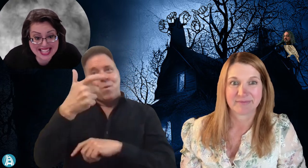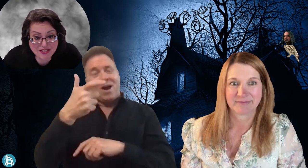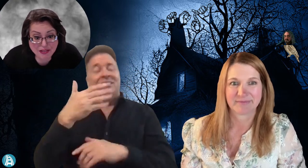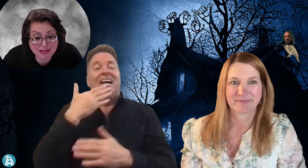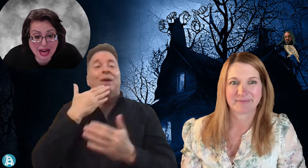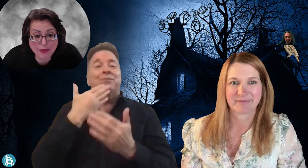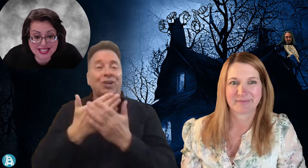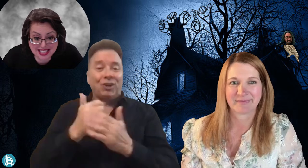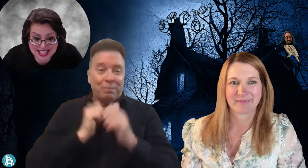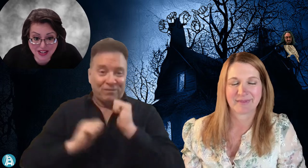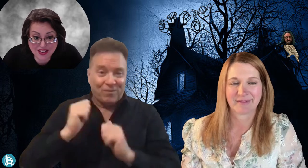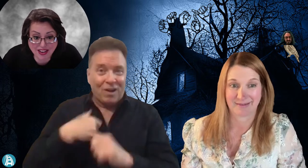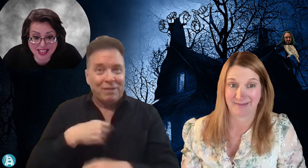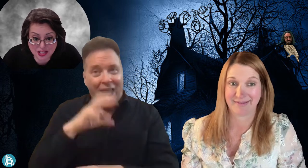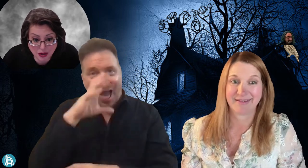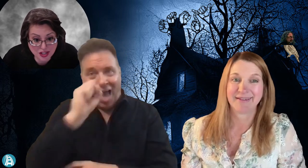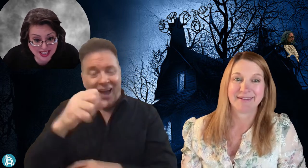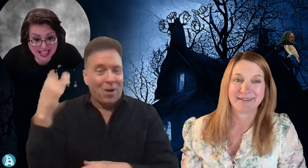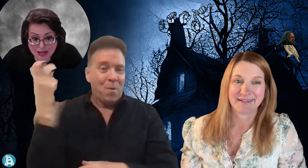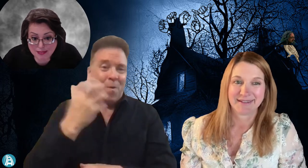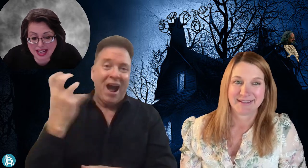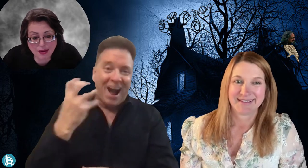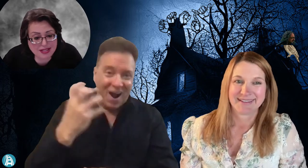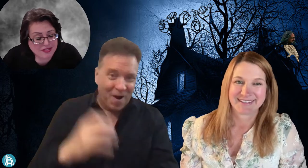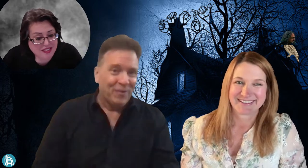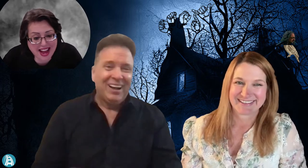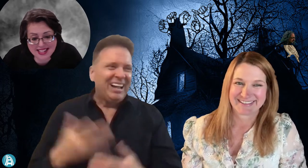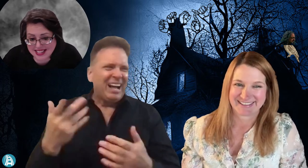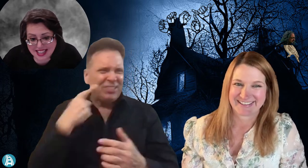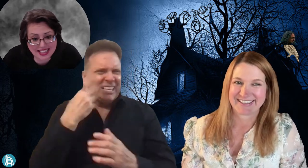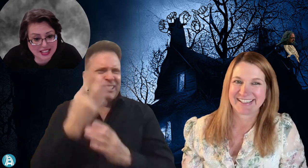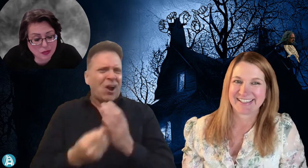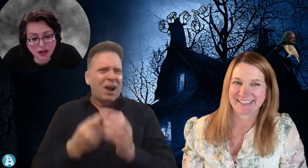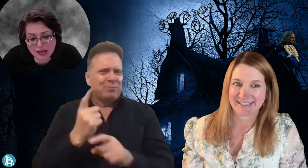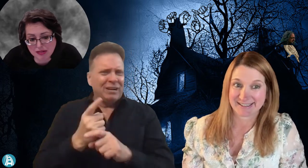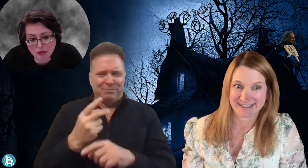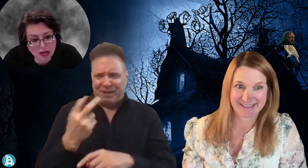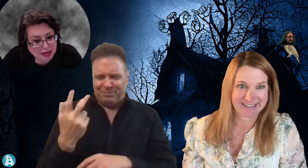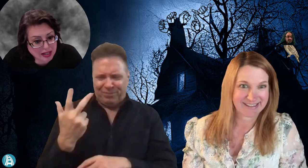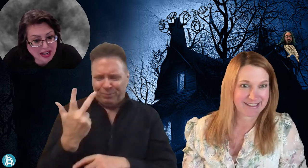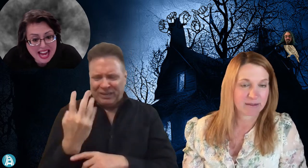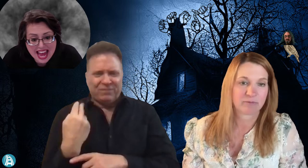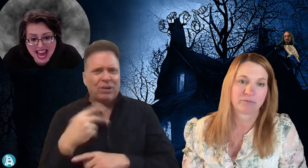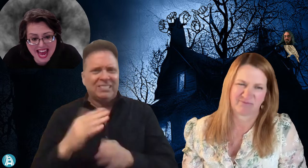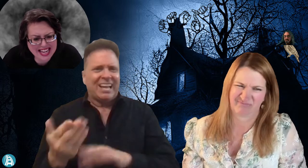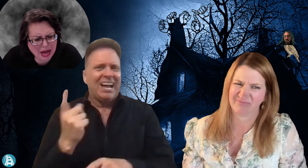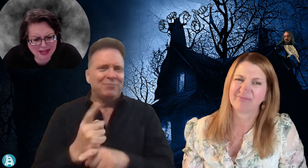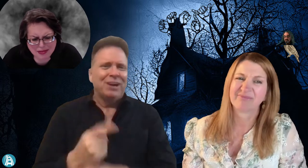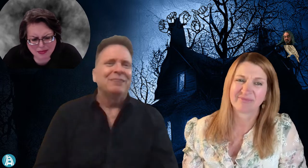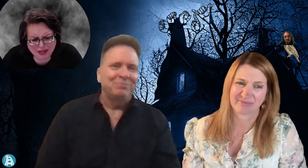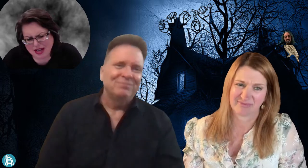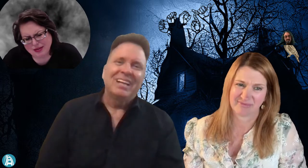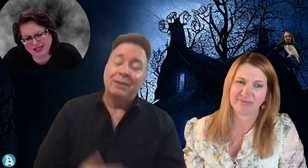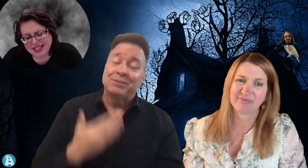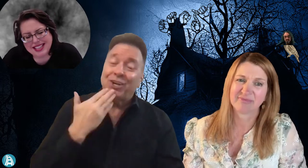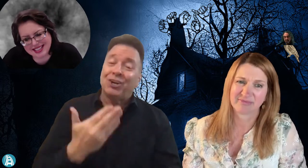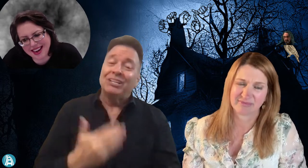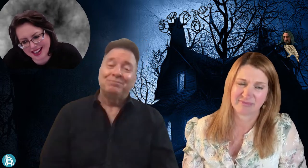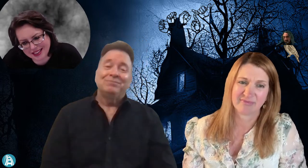for me, I was sitting there in the audience watching him. And I was fascinated. What a performer. And I mean, what that was, he died